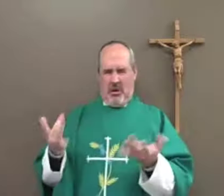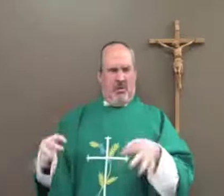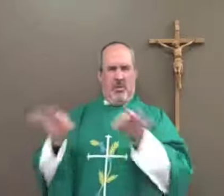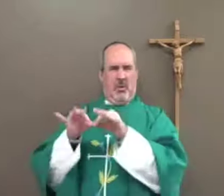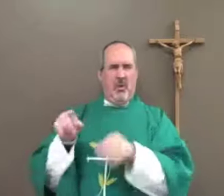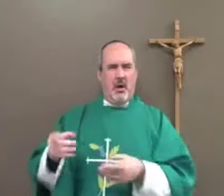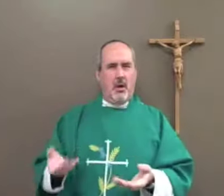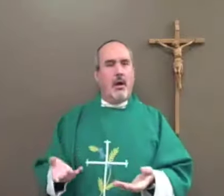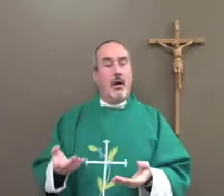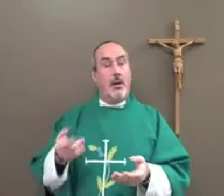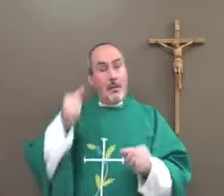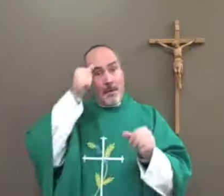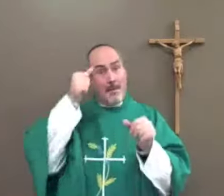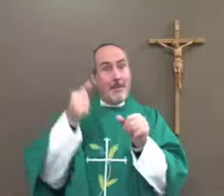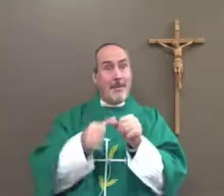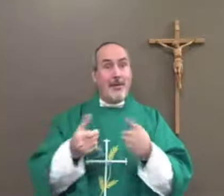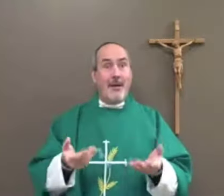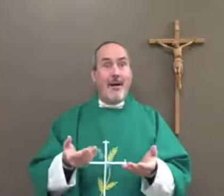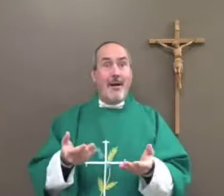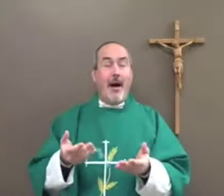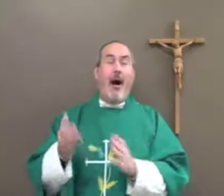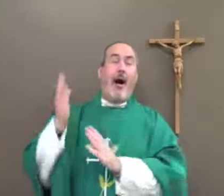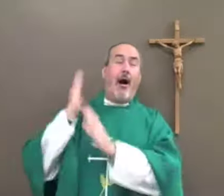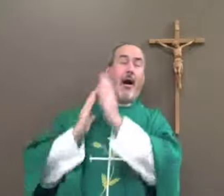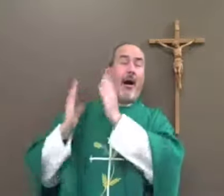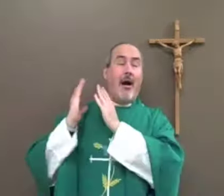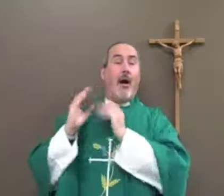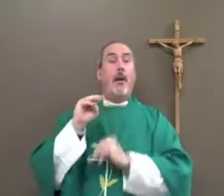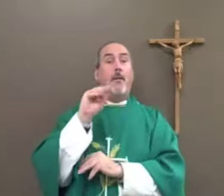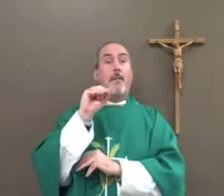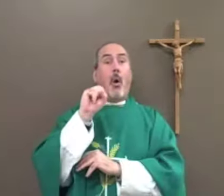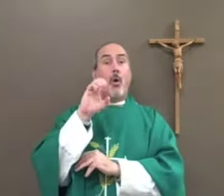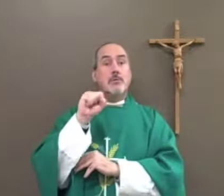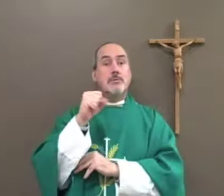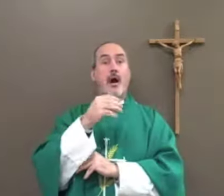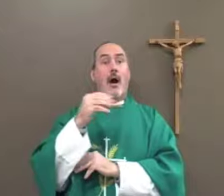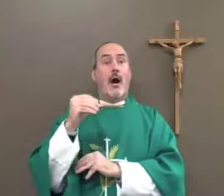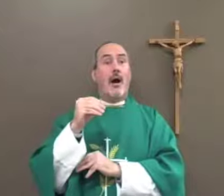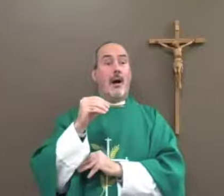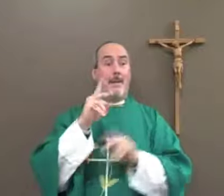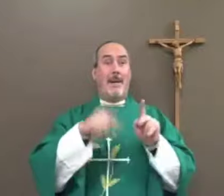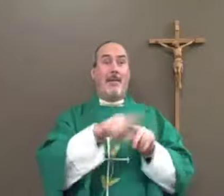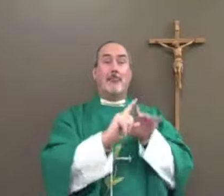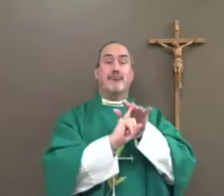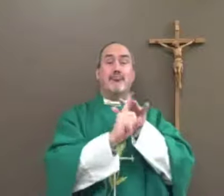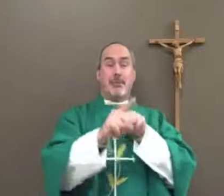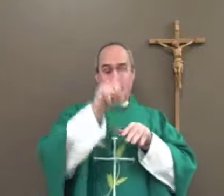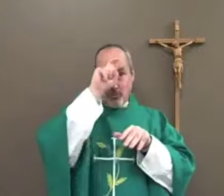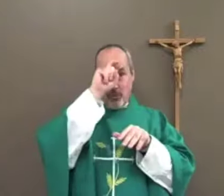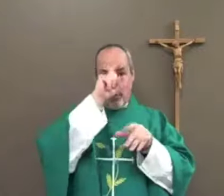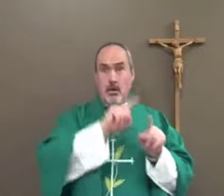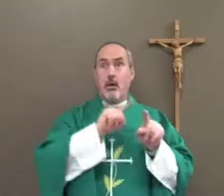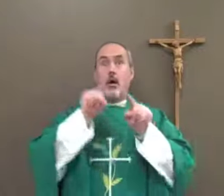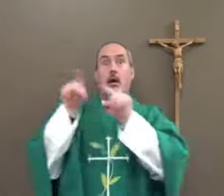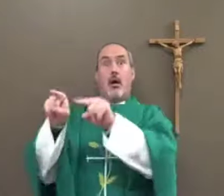You may not understand the importance of Mount Horeb, but if you remember, Moses and the people that fled Egypt